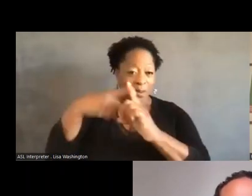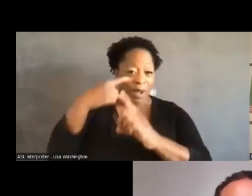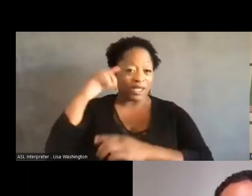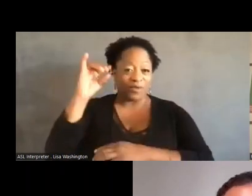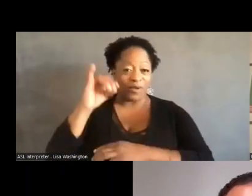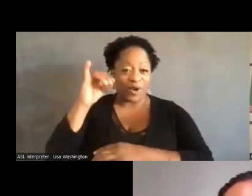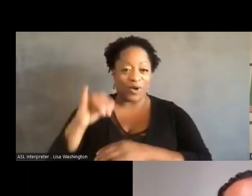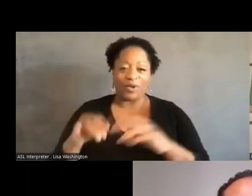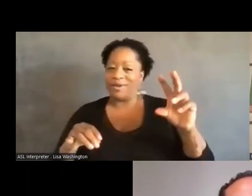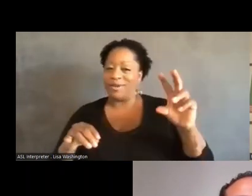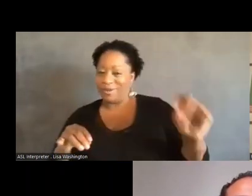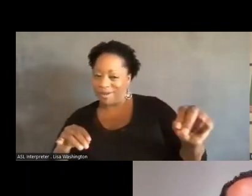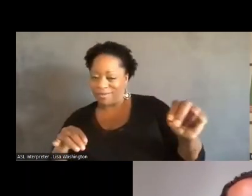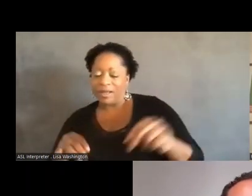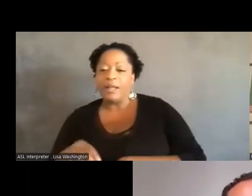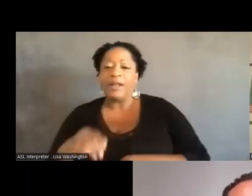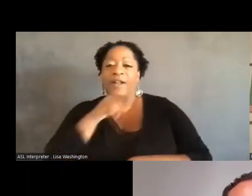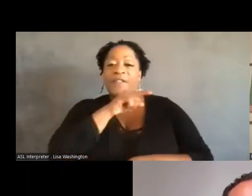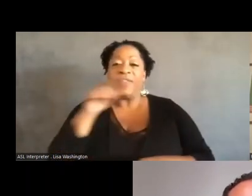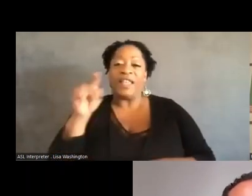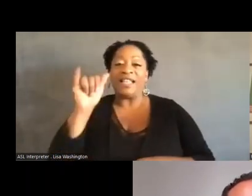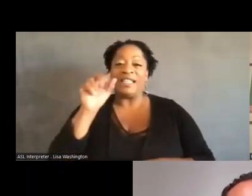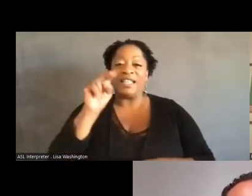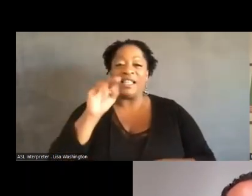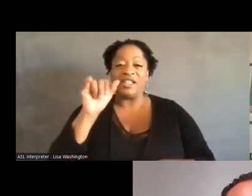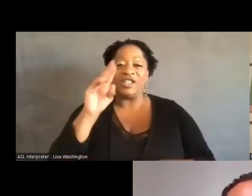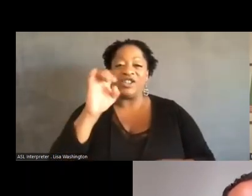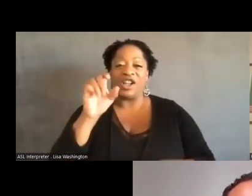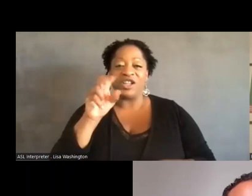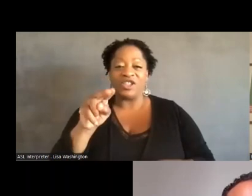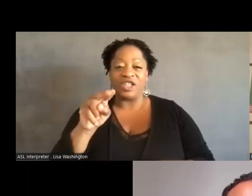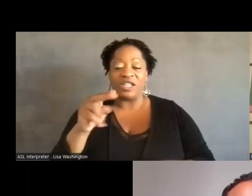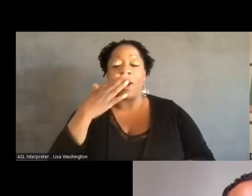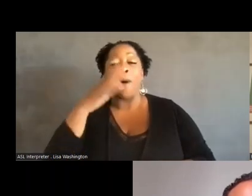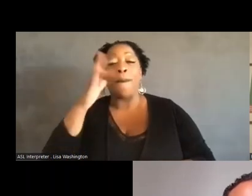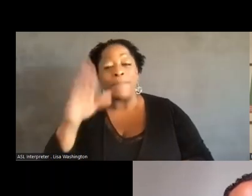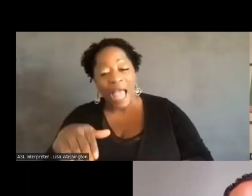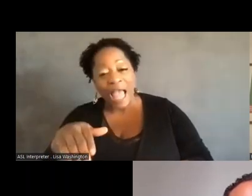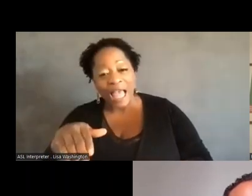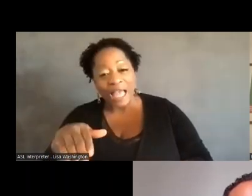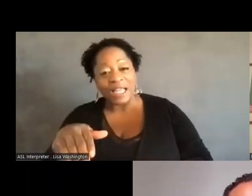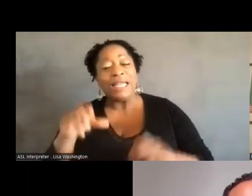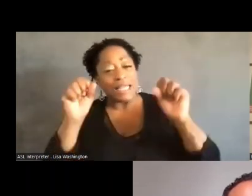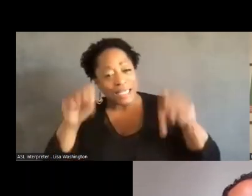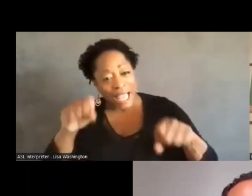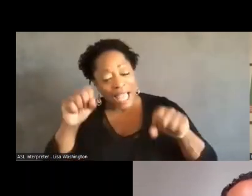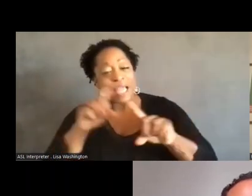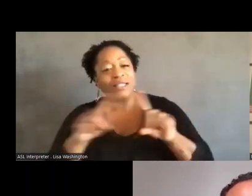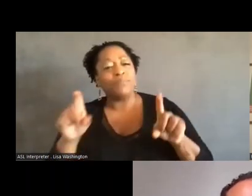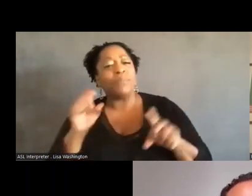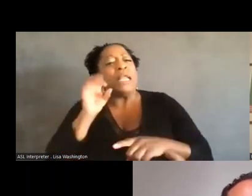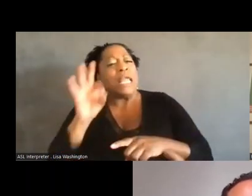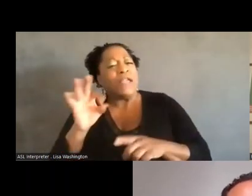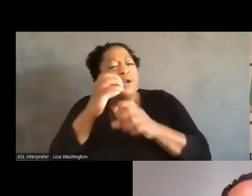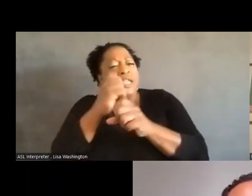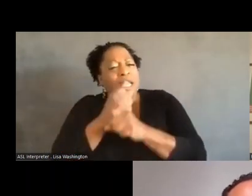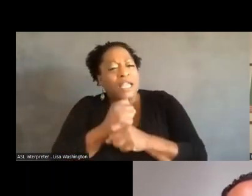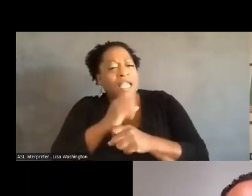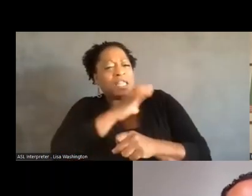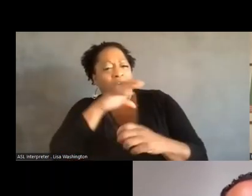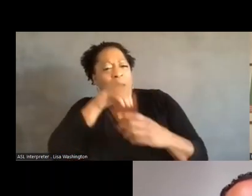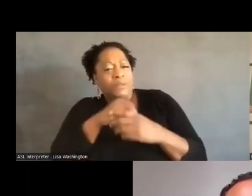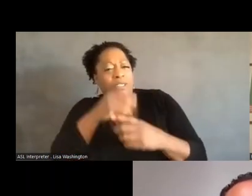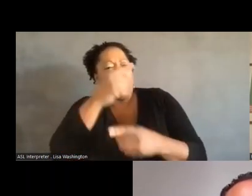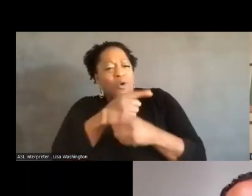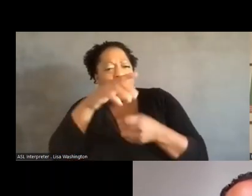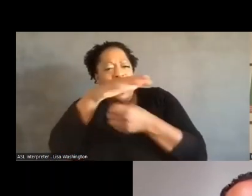injunctions are bad, but you know, if we could just get cops in the right neighborhoods or something like that. Right. We ultimately did